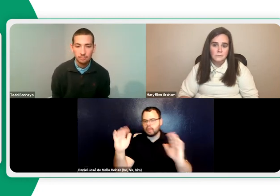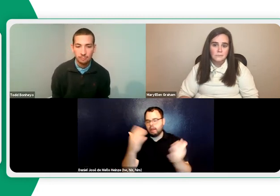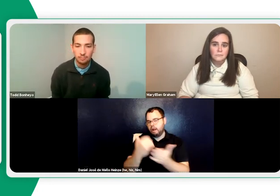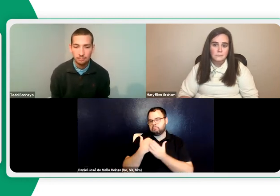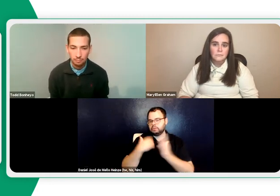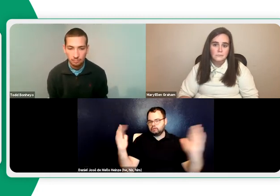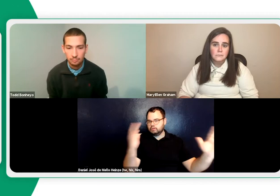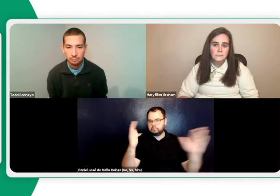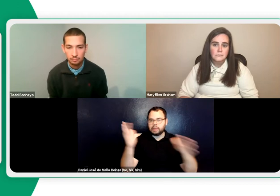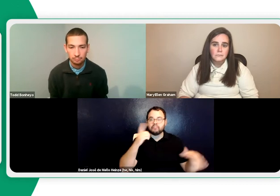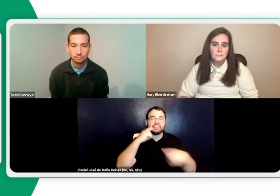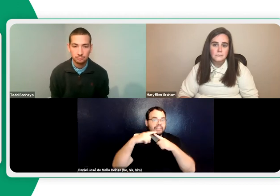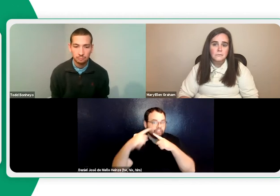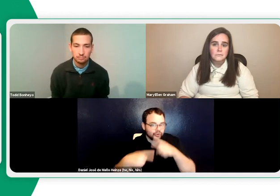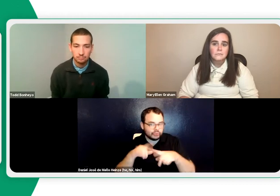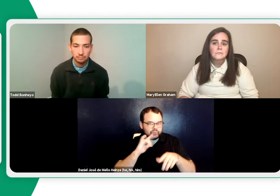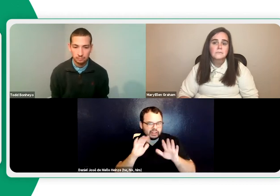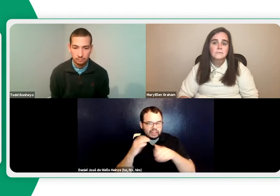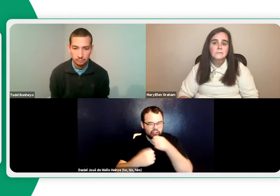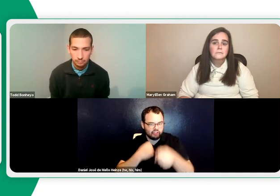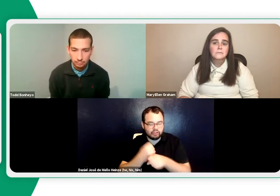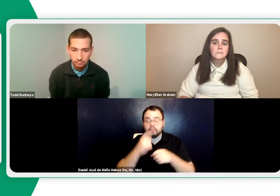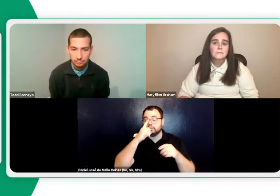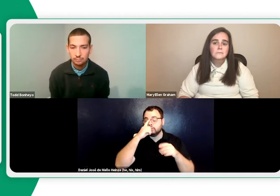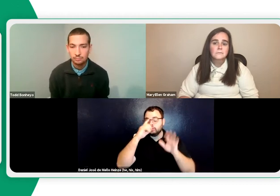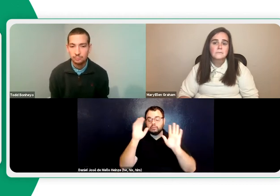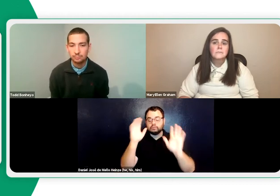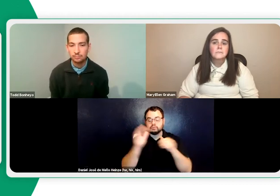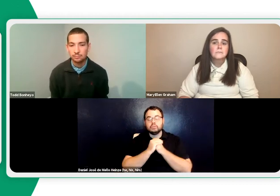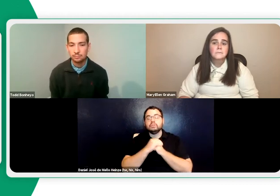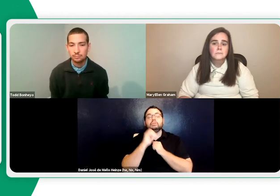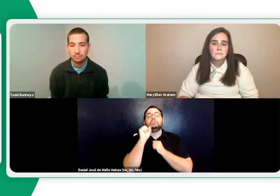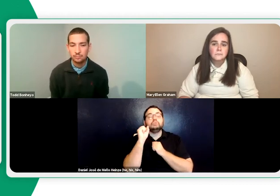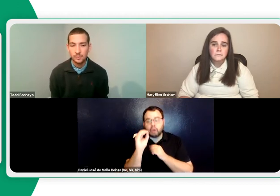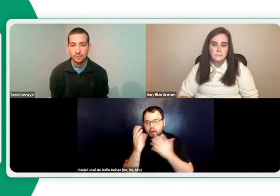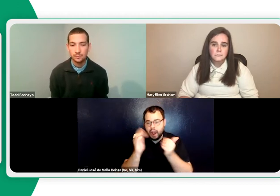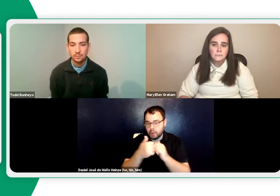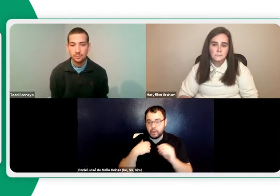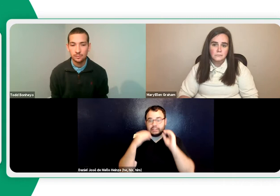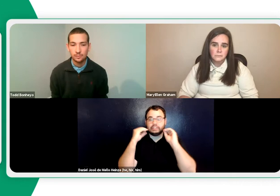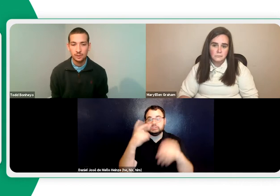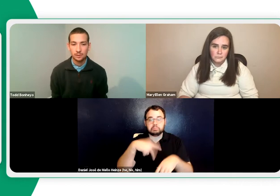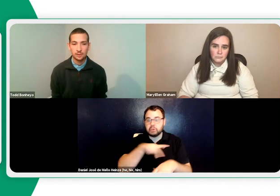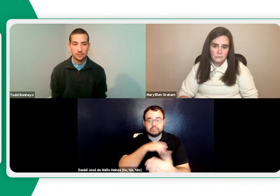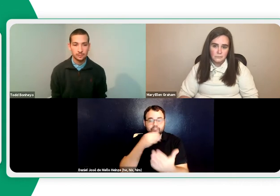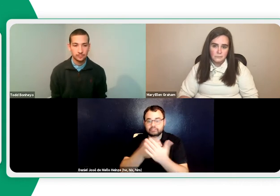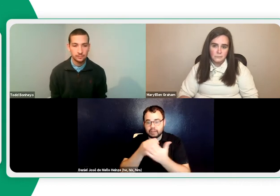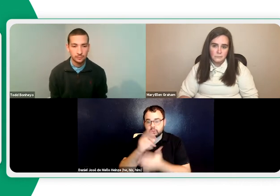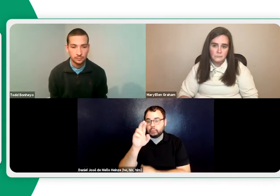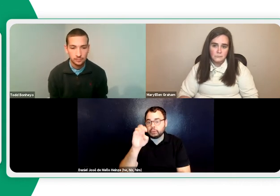of what I want to teach and making sure I have enough time to teach certain concepts. And I use those lesson plans